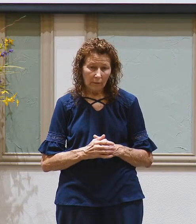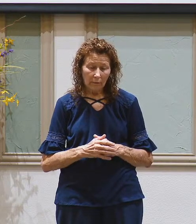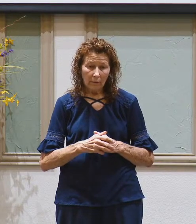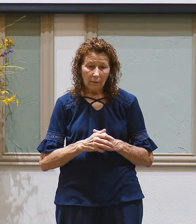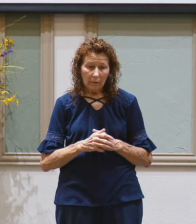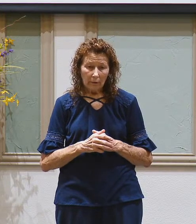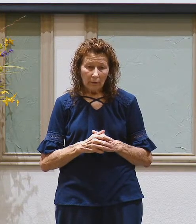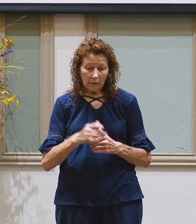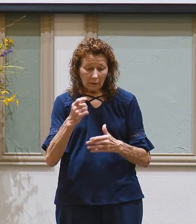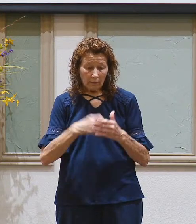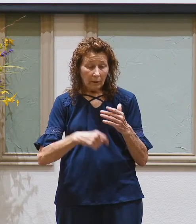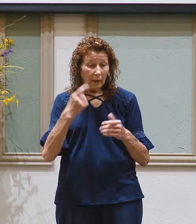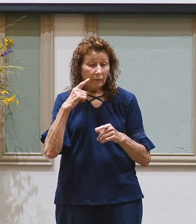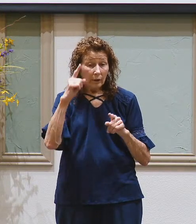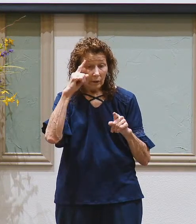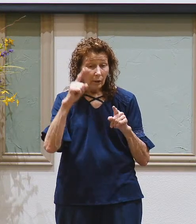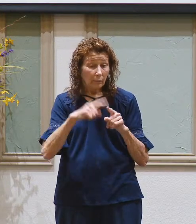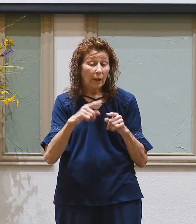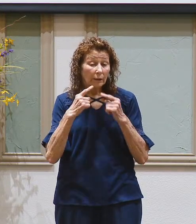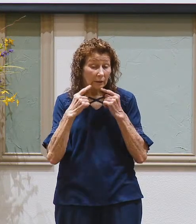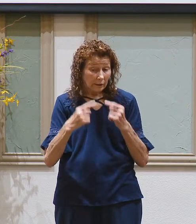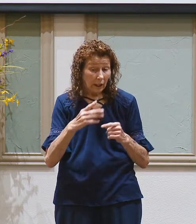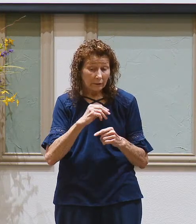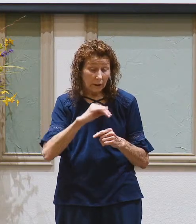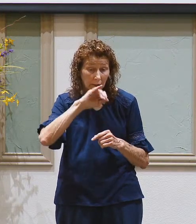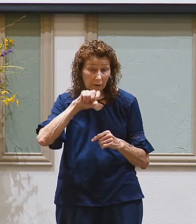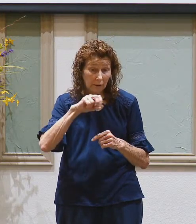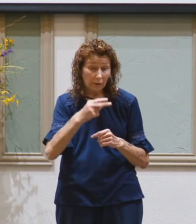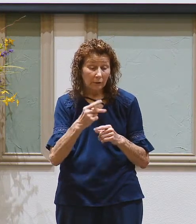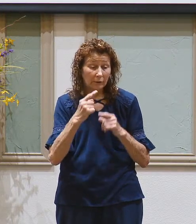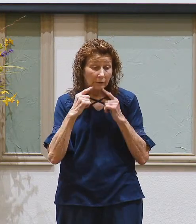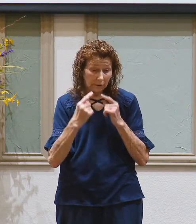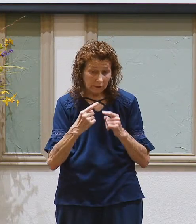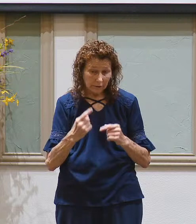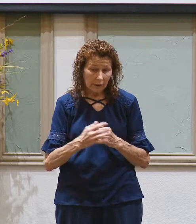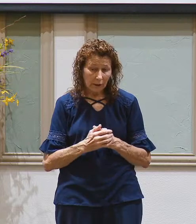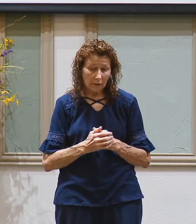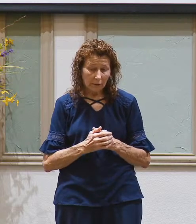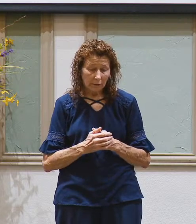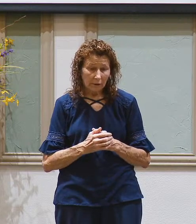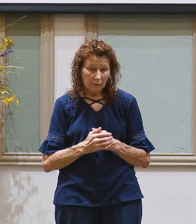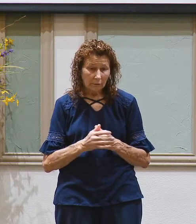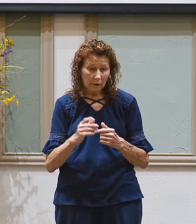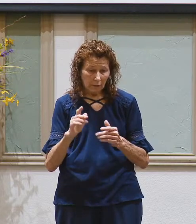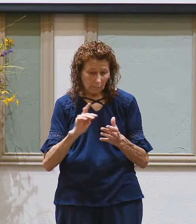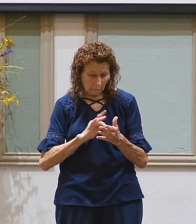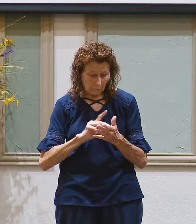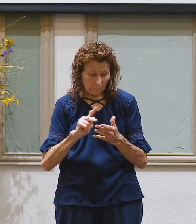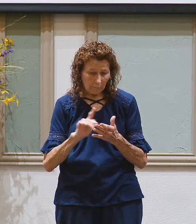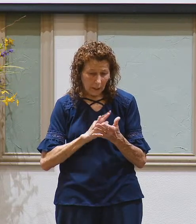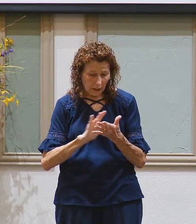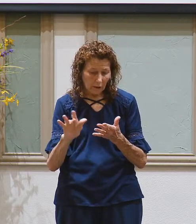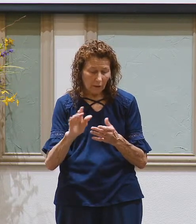The price for the brother's sins and Joseph's sins was paid by Jesus.